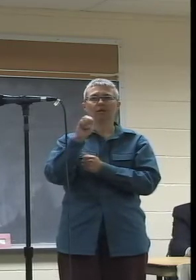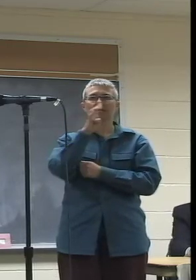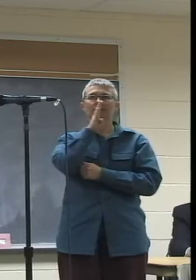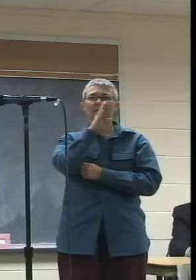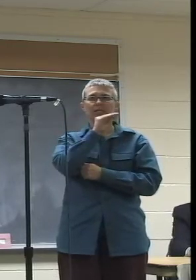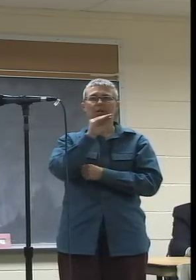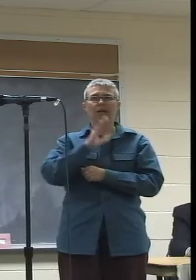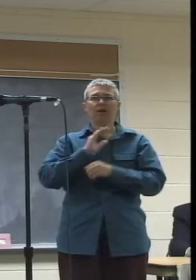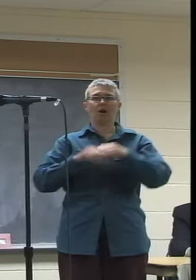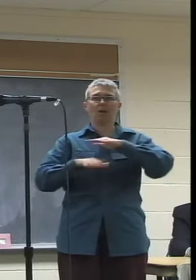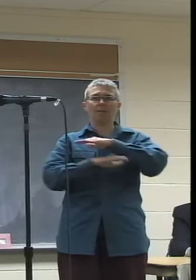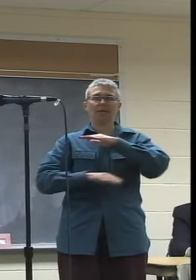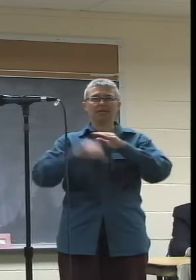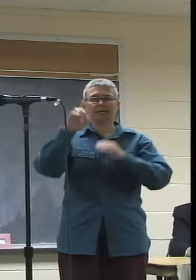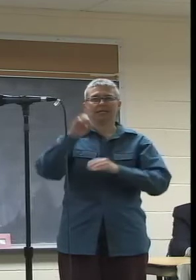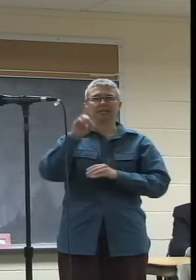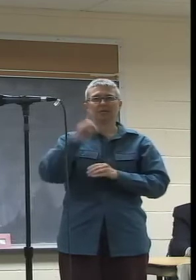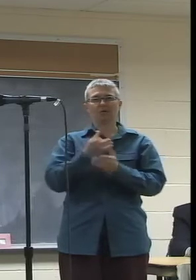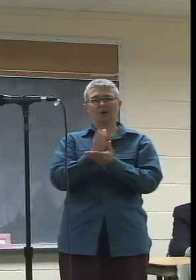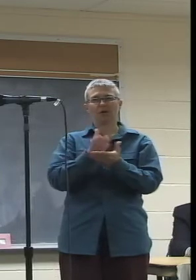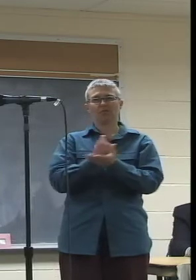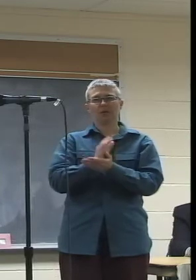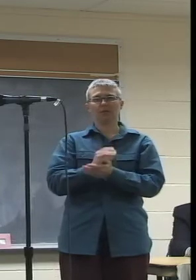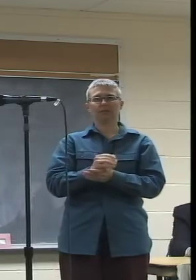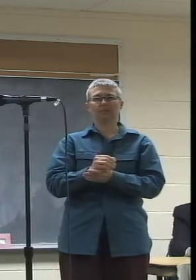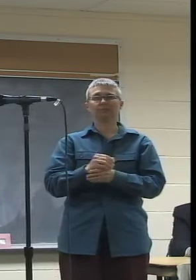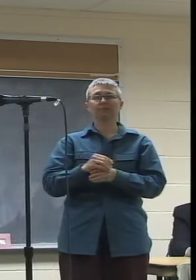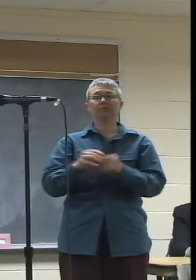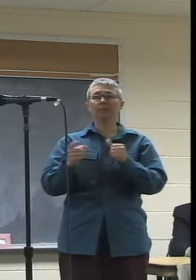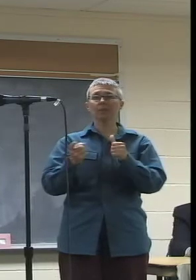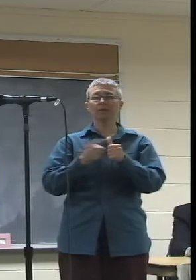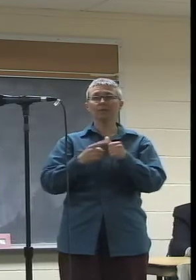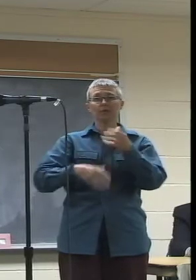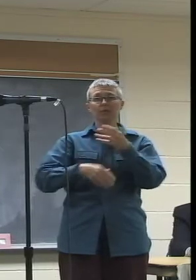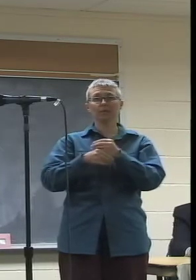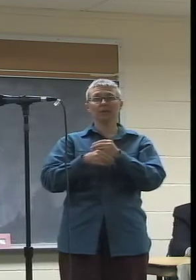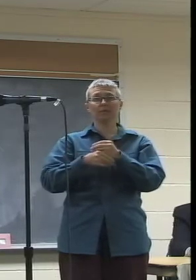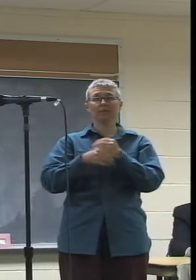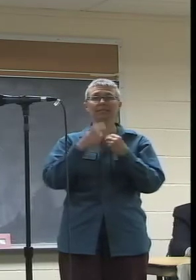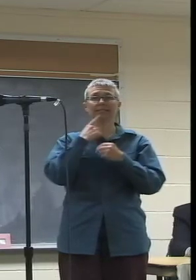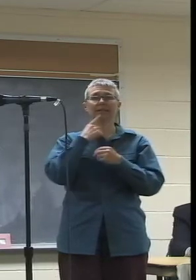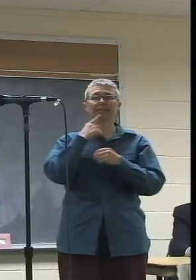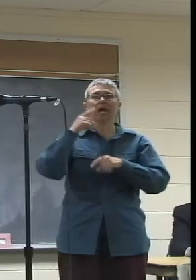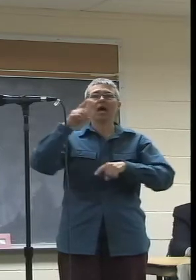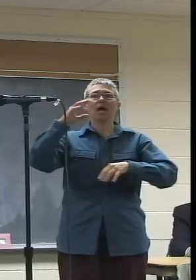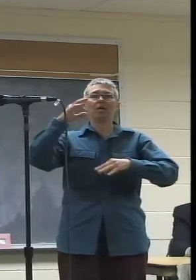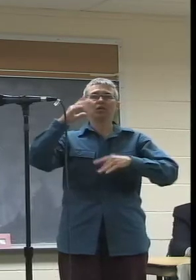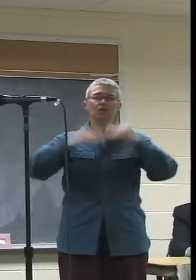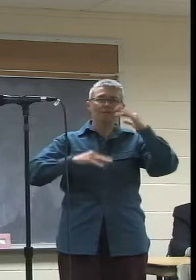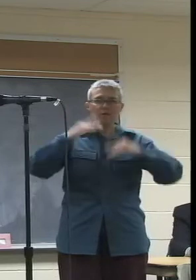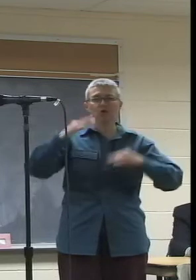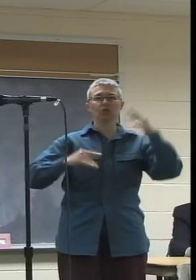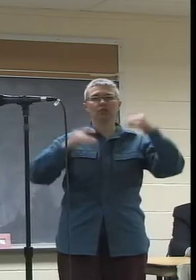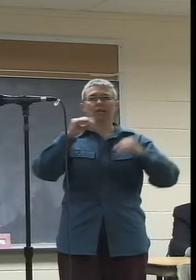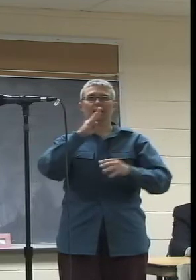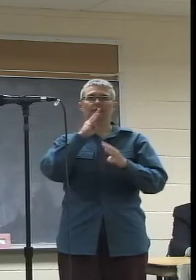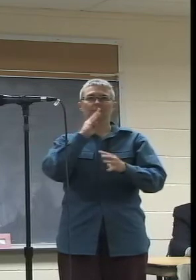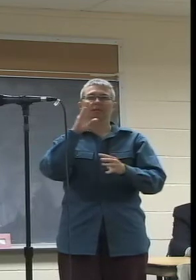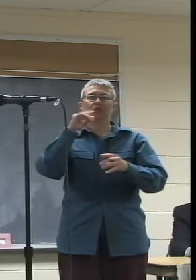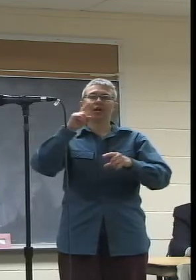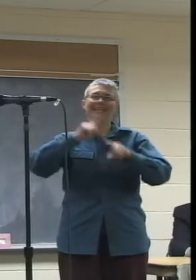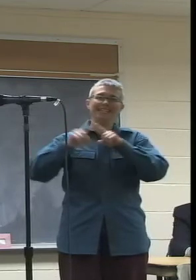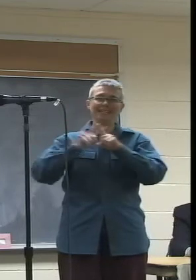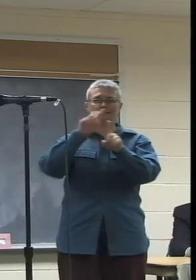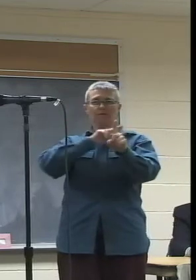The philosophical underpinning of the First Amendment is the diversity of speech. Lots of different voices is what provides